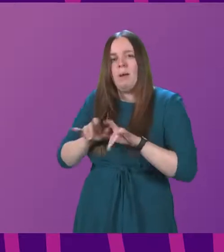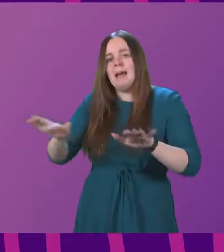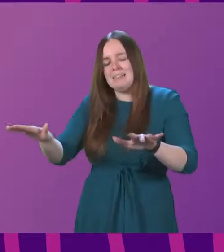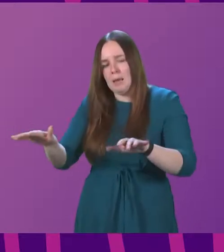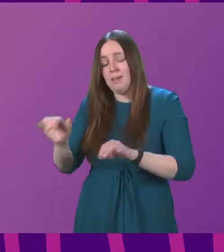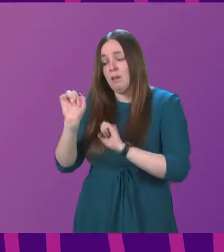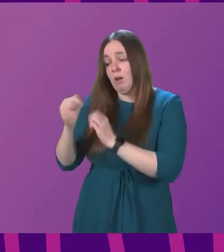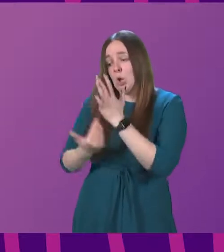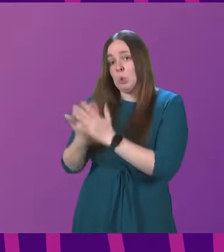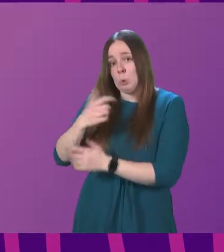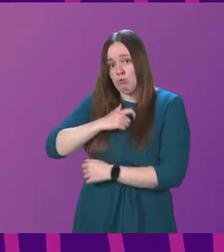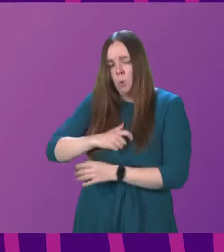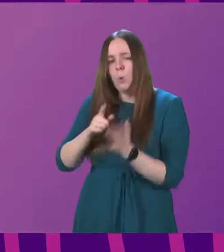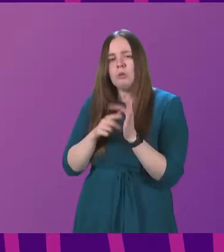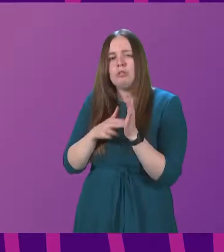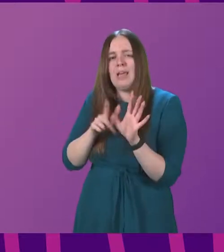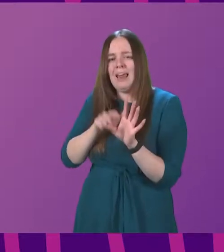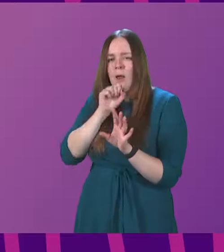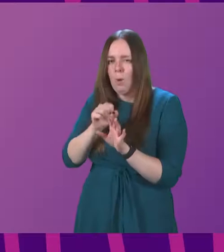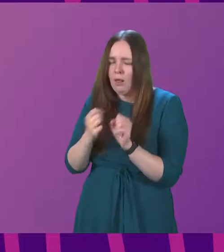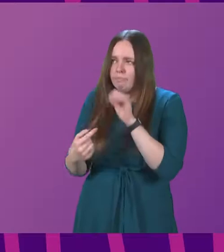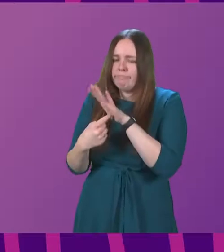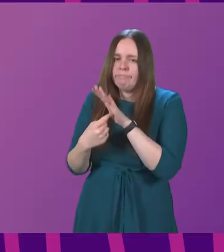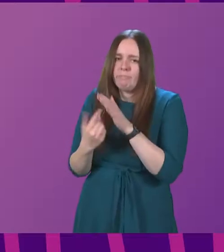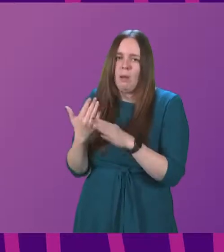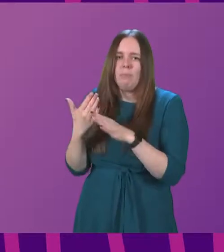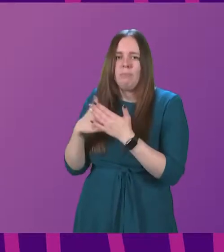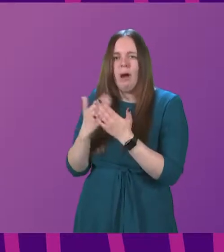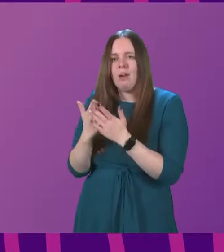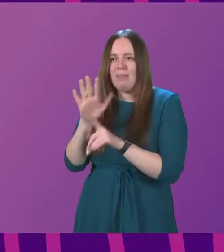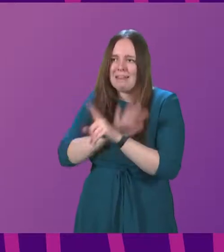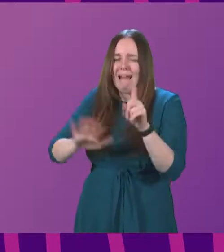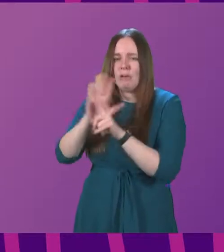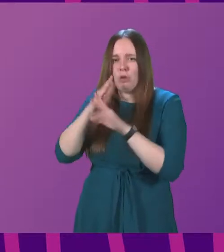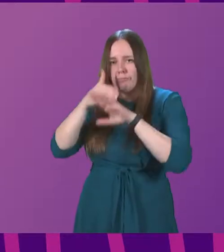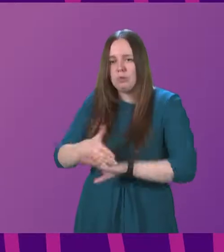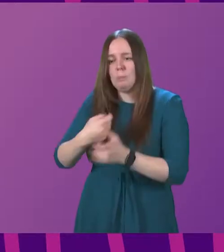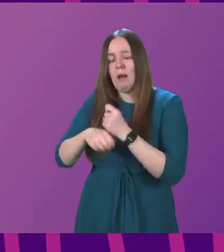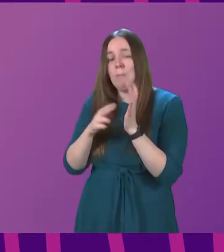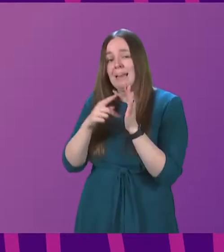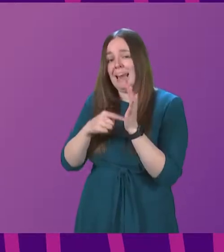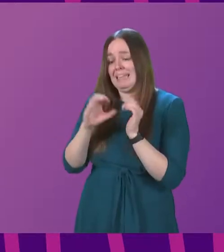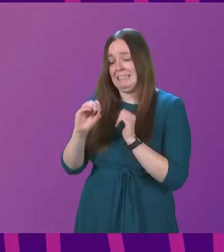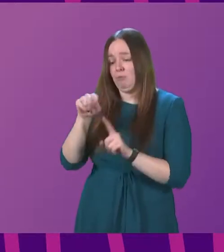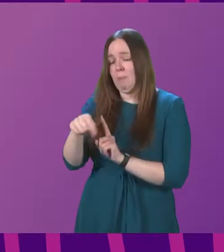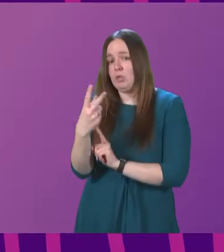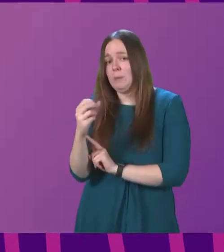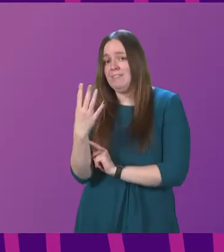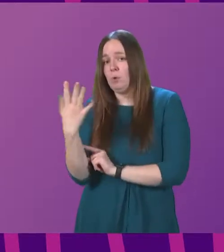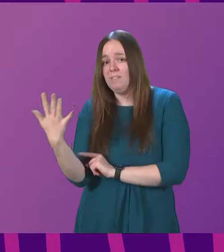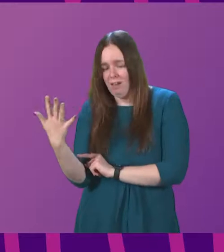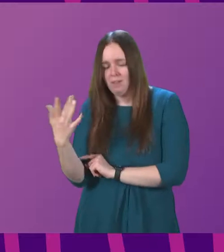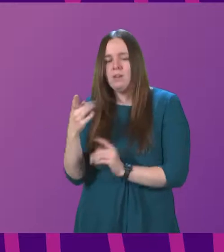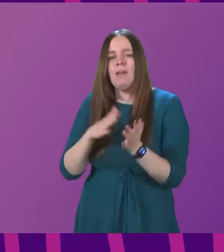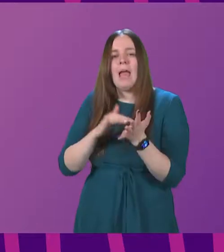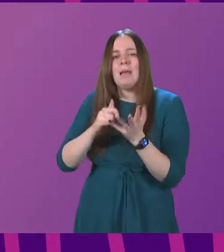In her new role, Jenny will play a critical part in our national efforts to become net zero by 2045. Of course, as the